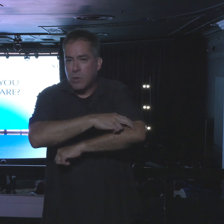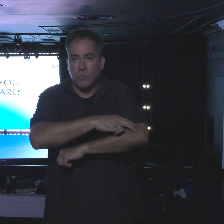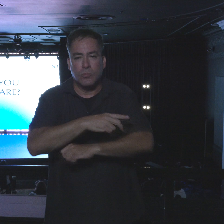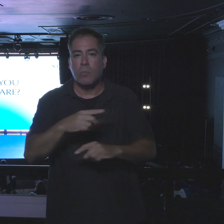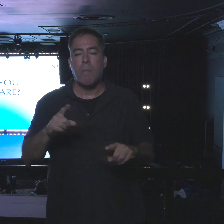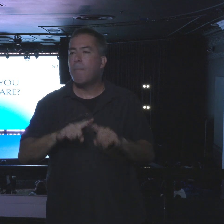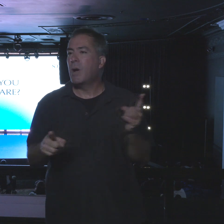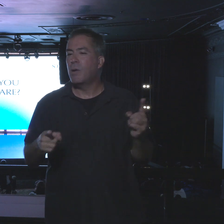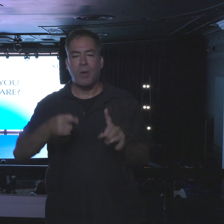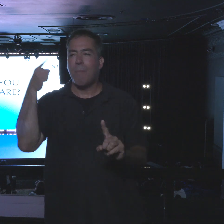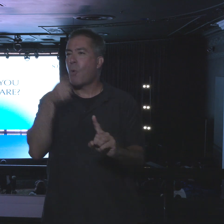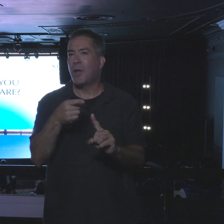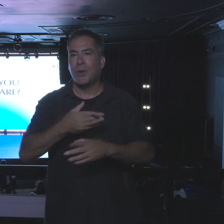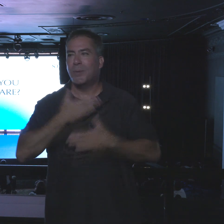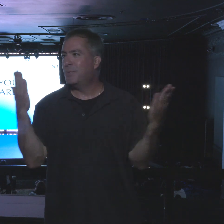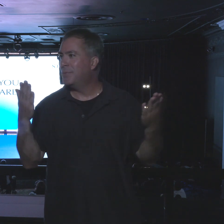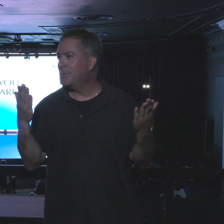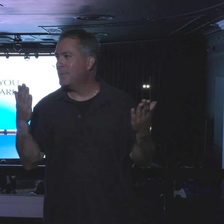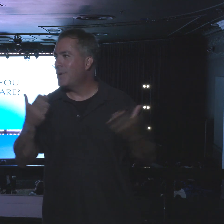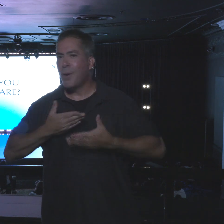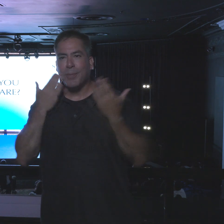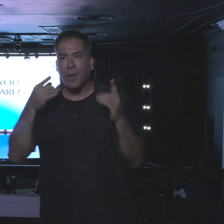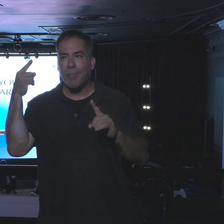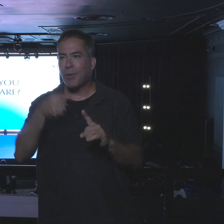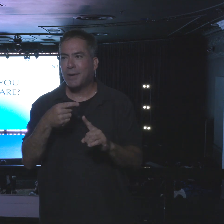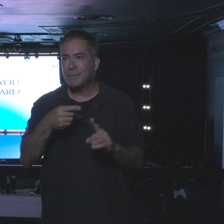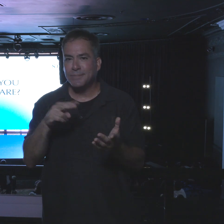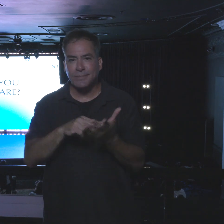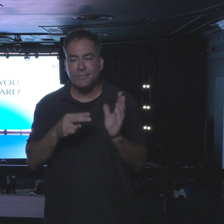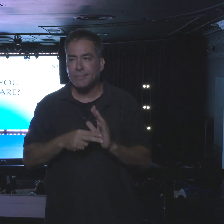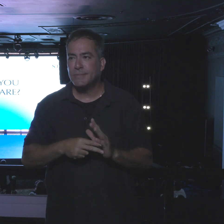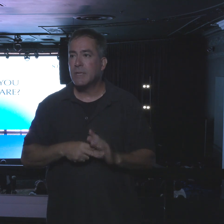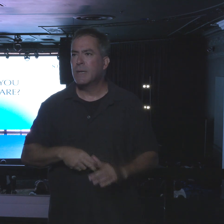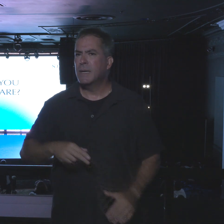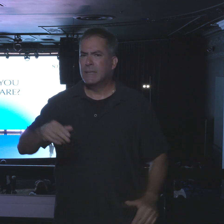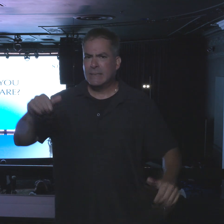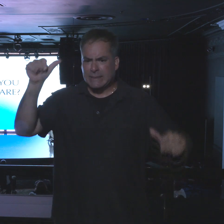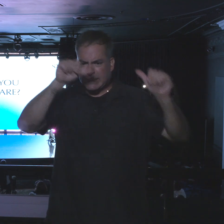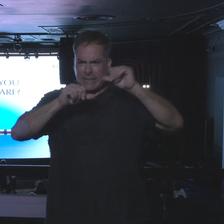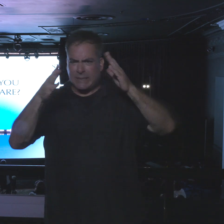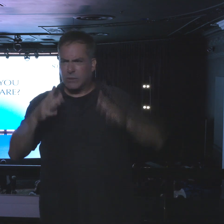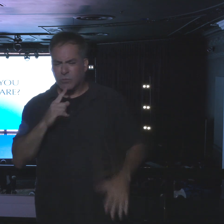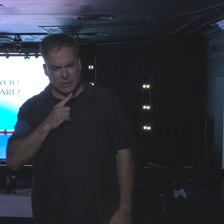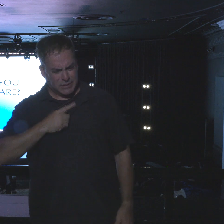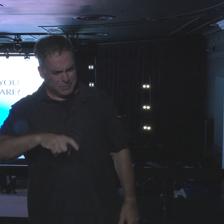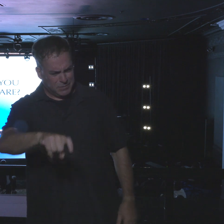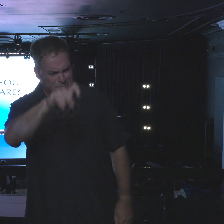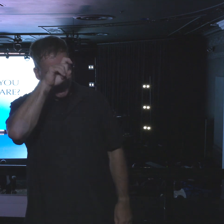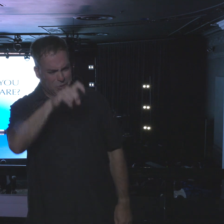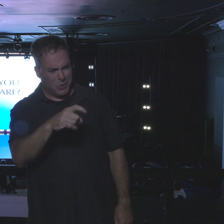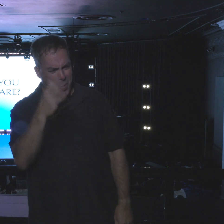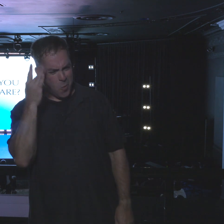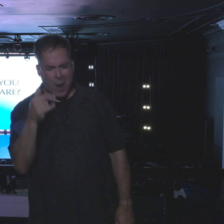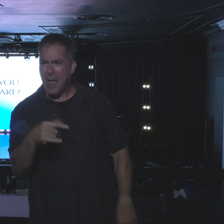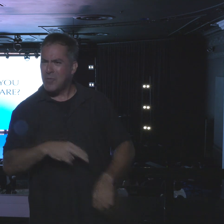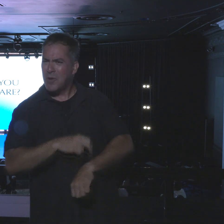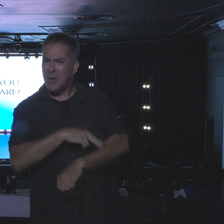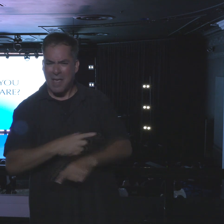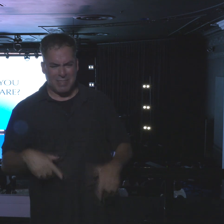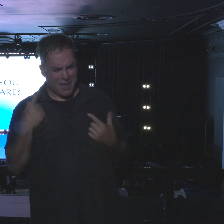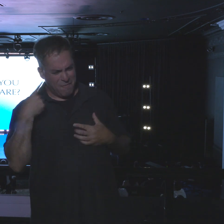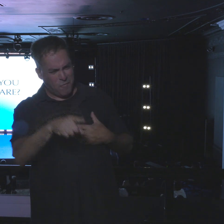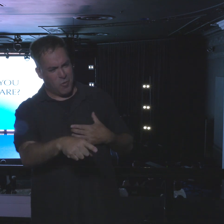absolutely no purpose. Scientists are baffled by their very existence. Their